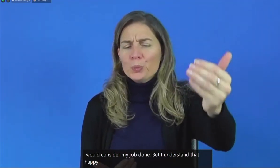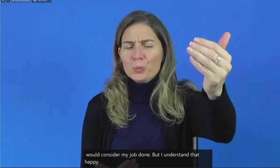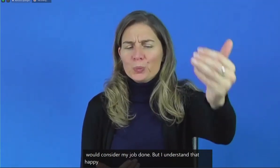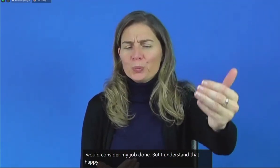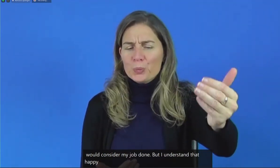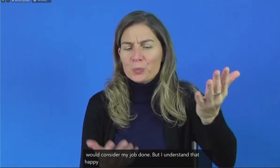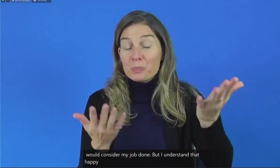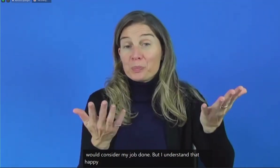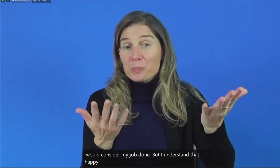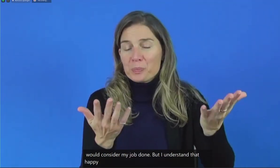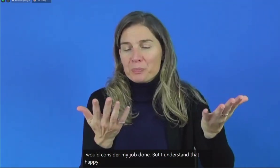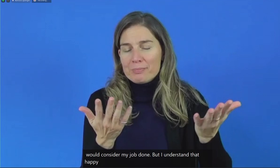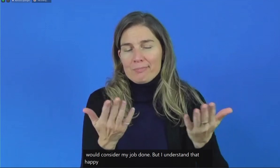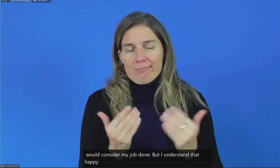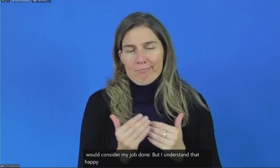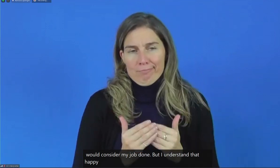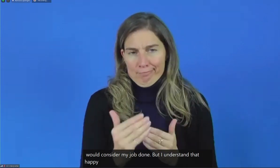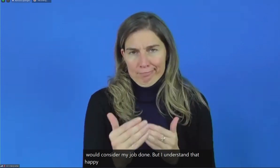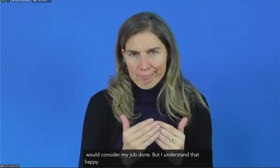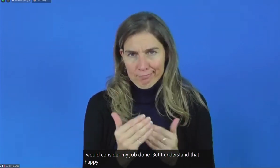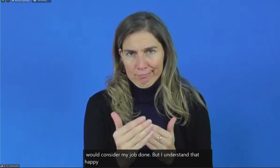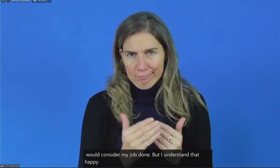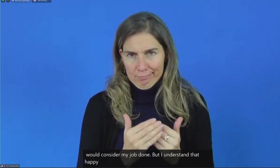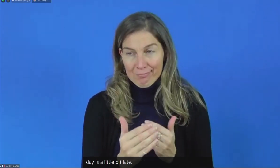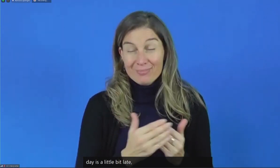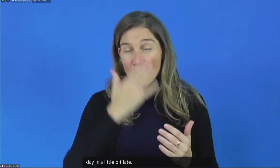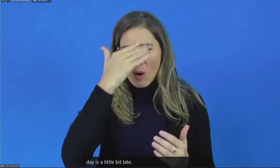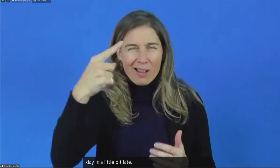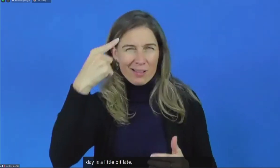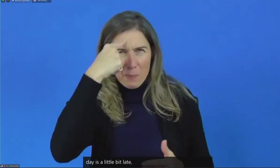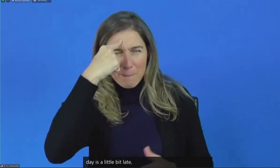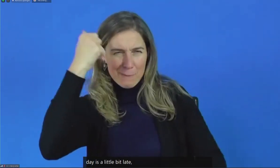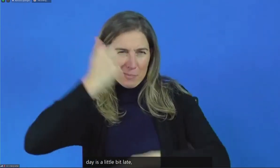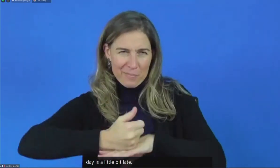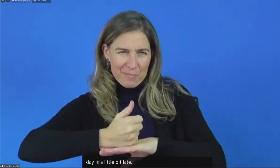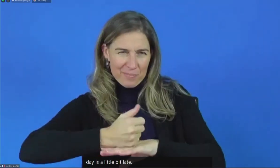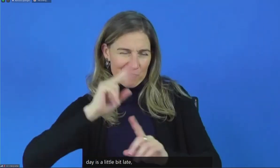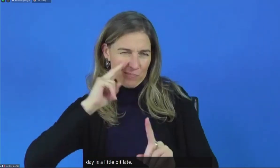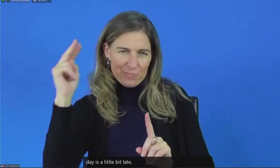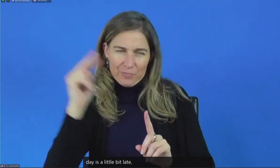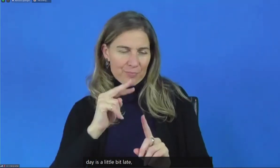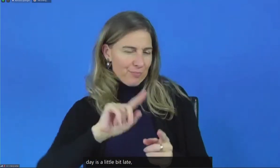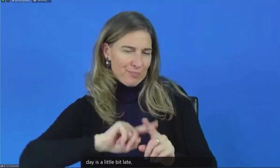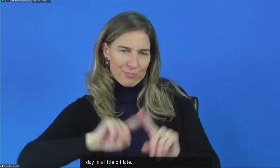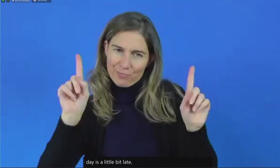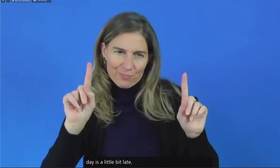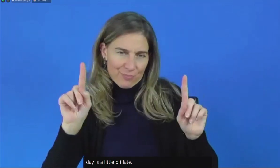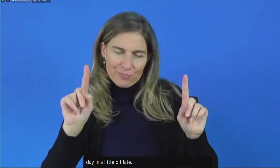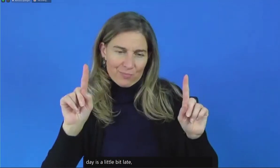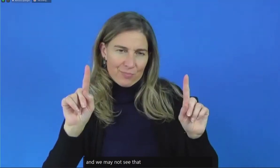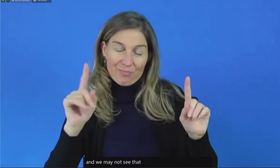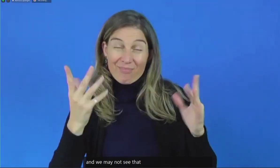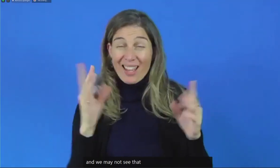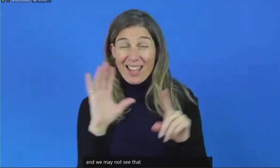very soon because of the mindset and the organization culture that is